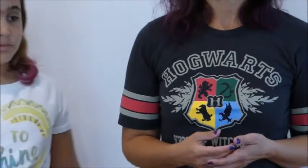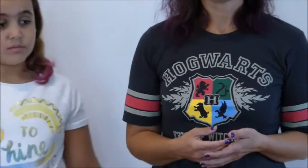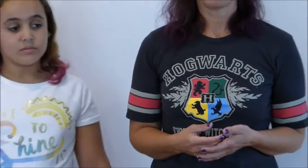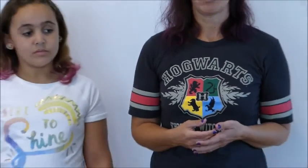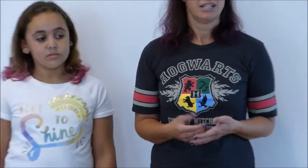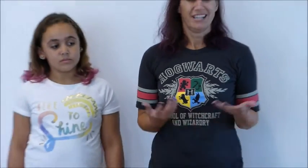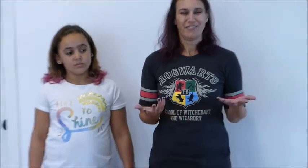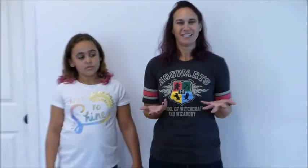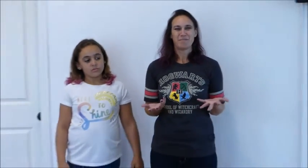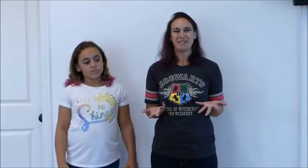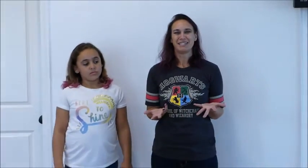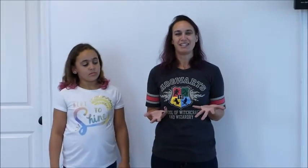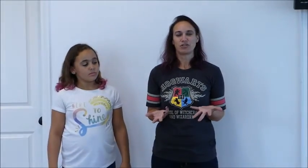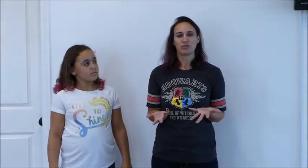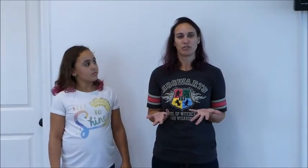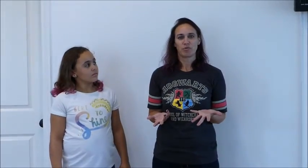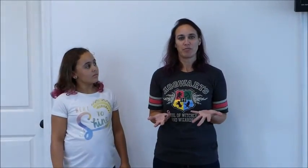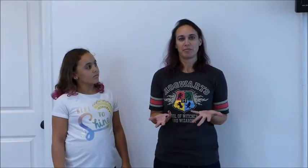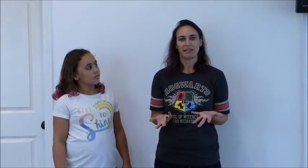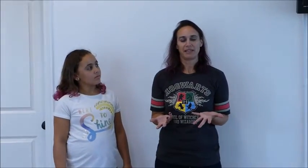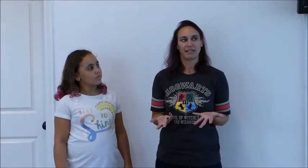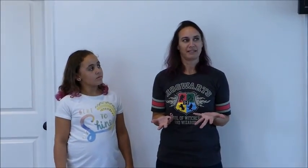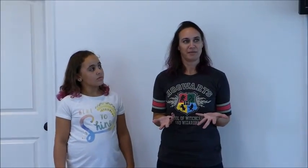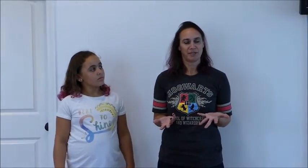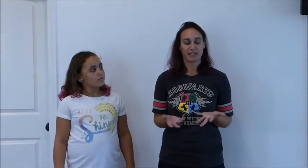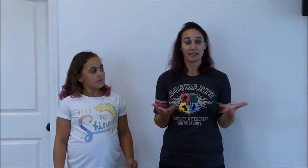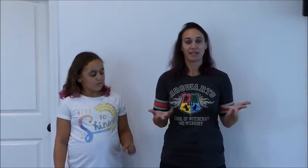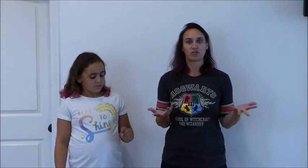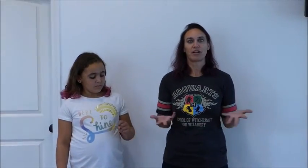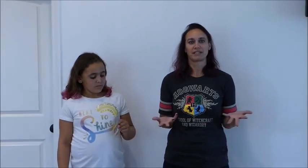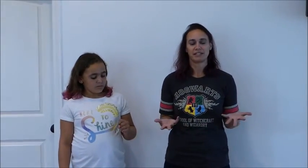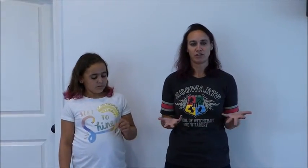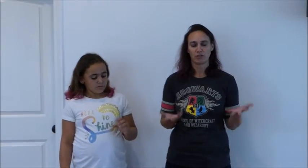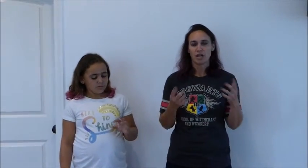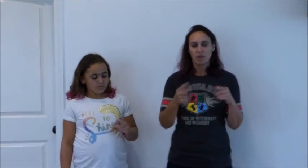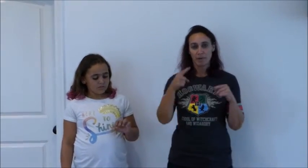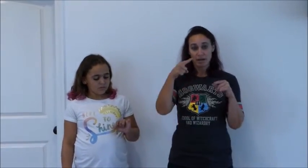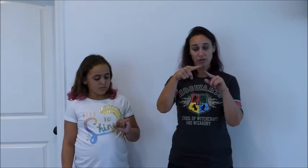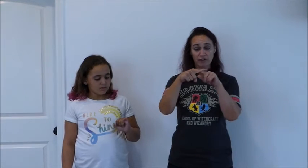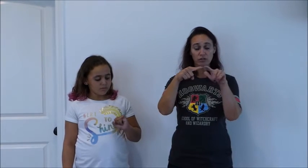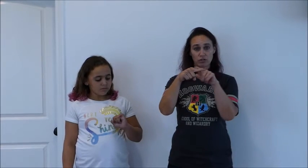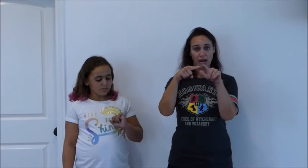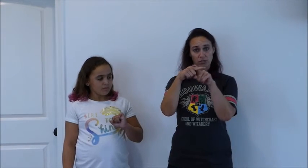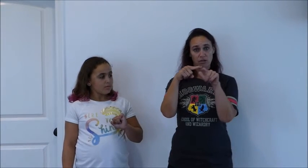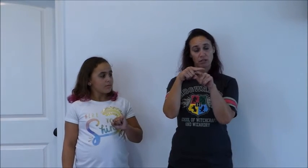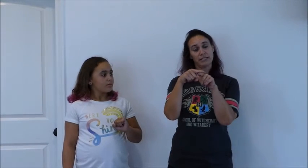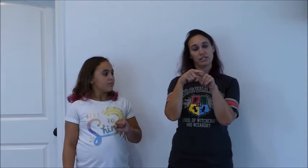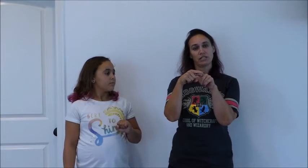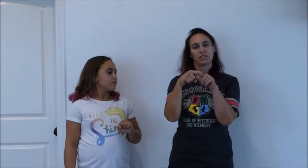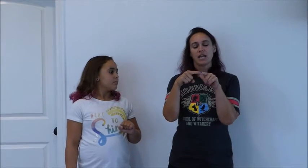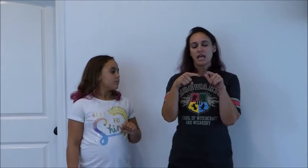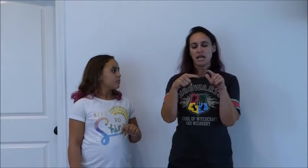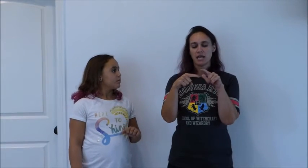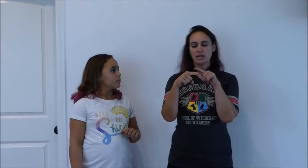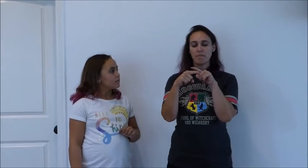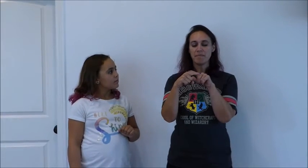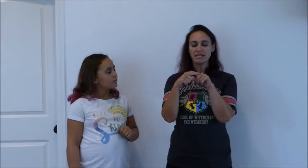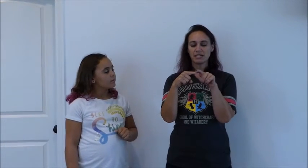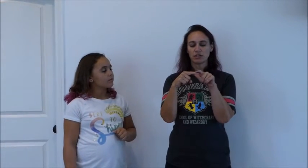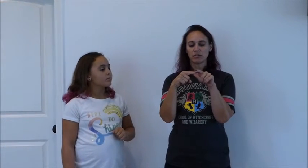hair if I say mid digital you're probably thinking something like electronics digital but your fingers are actually called digits and a mid digital